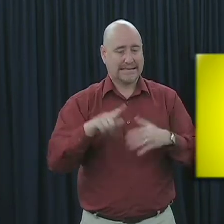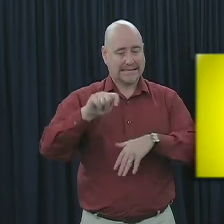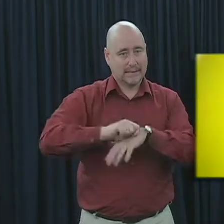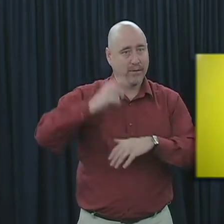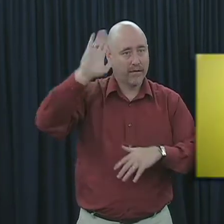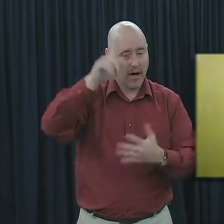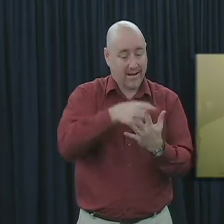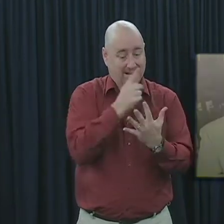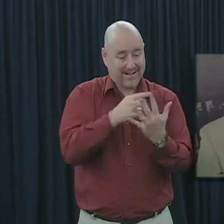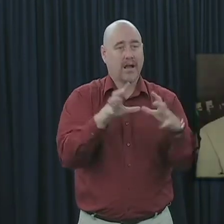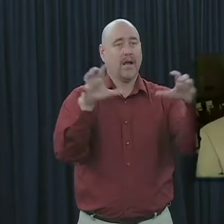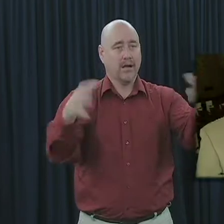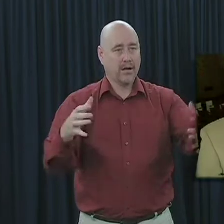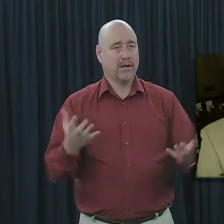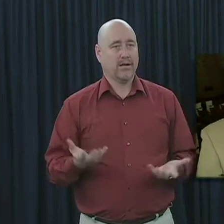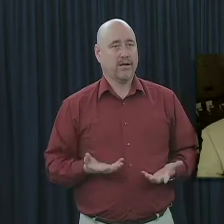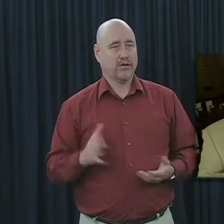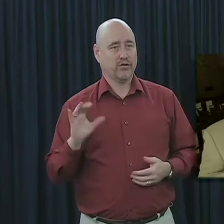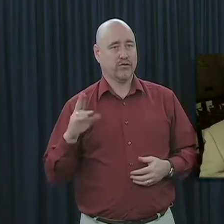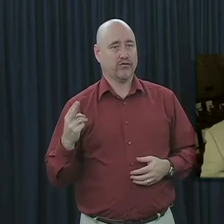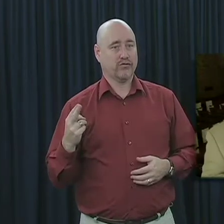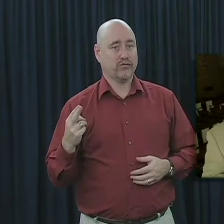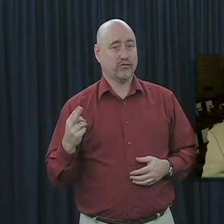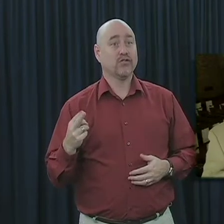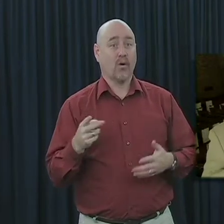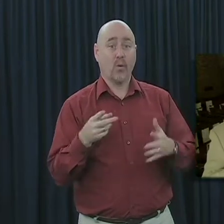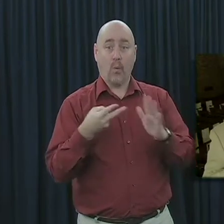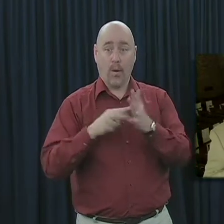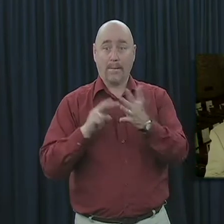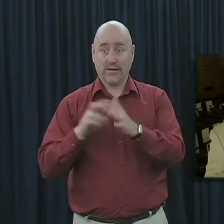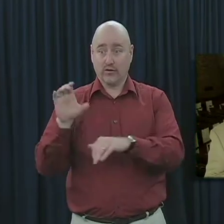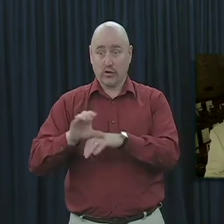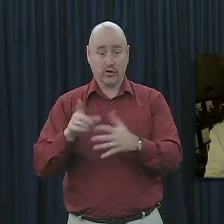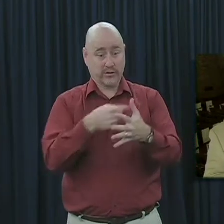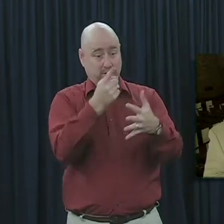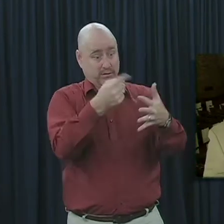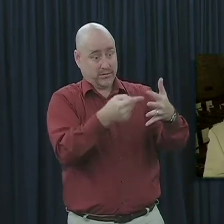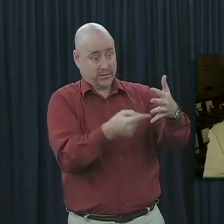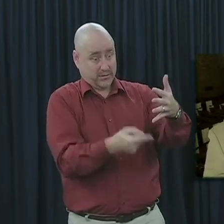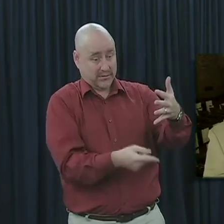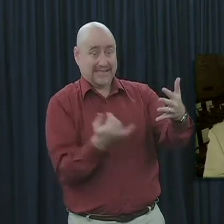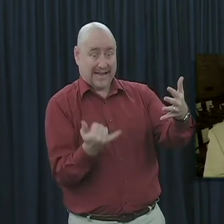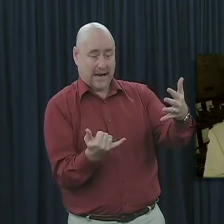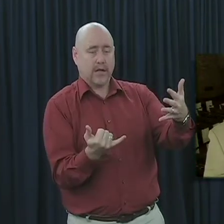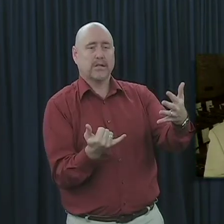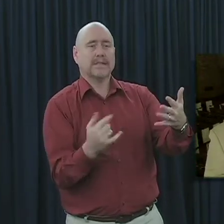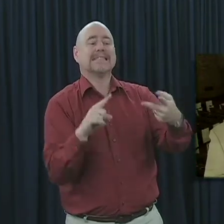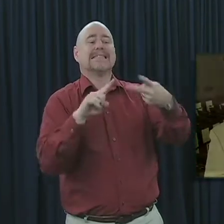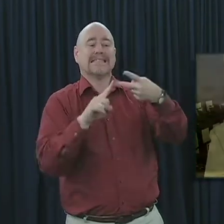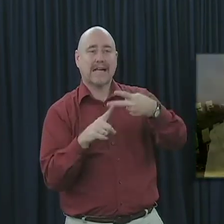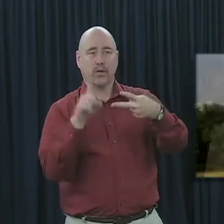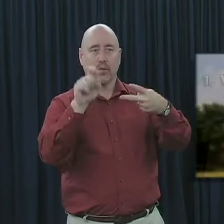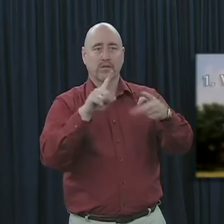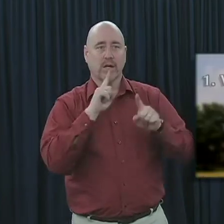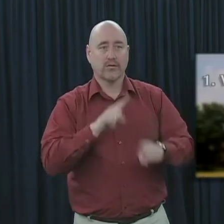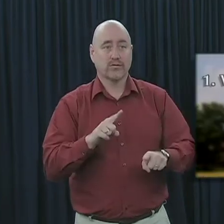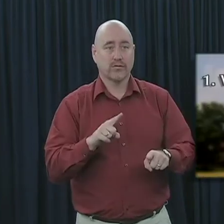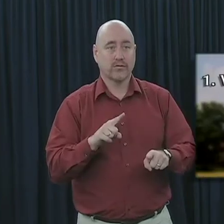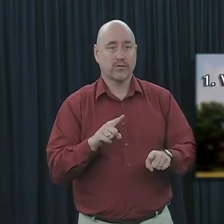the temple of God. Now that we have determined what the church is, let's ask our second major question, and